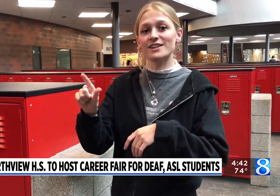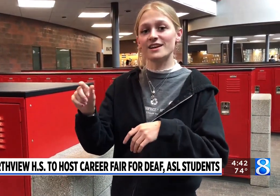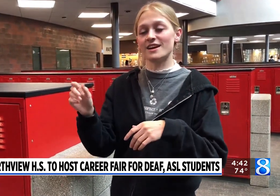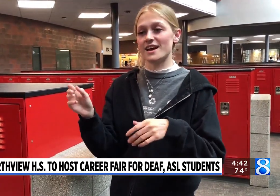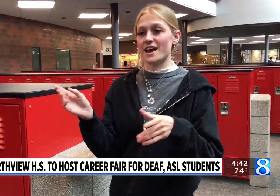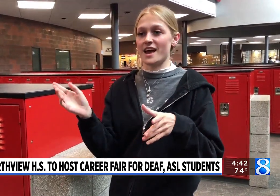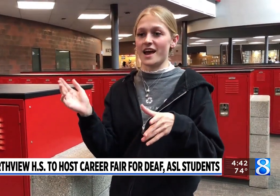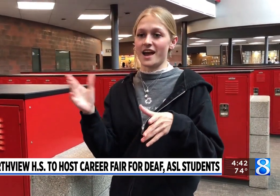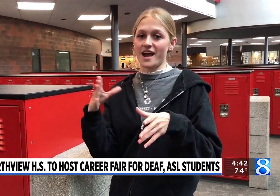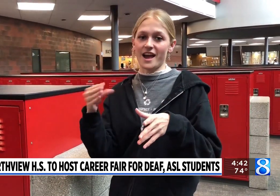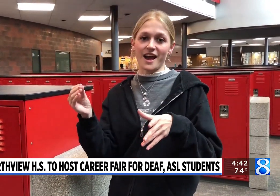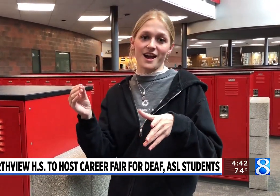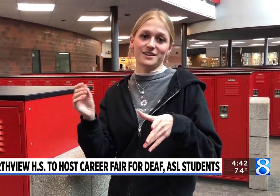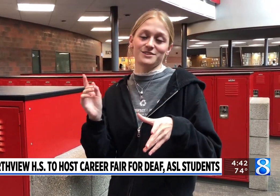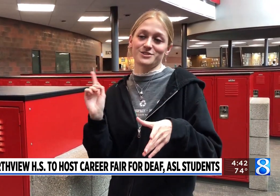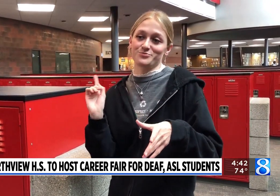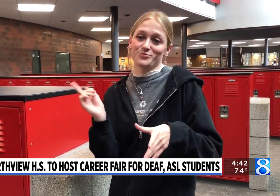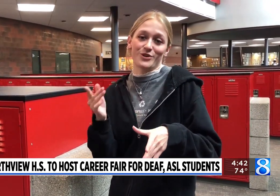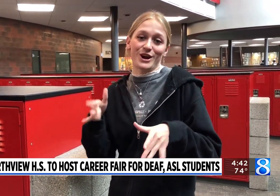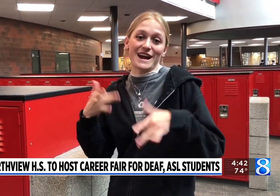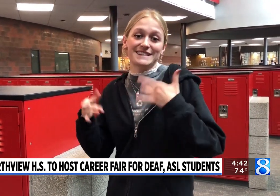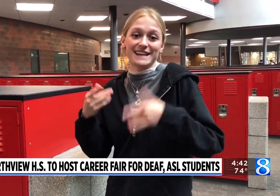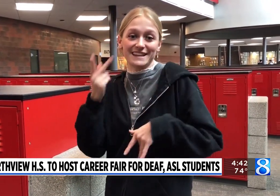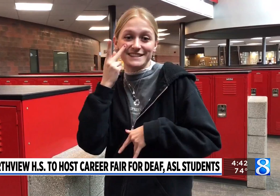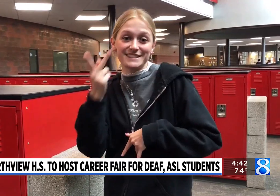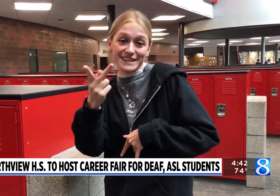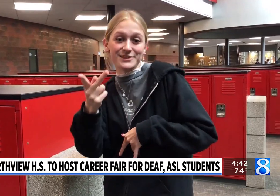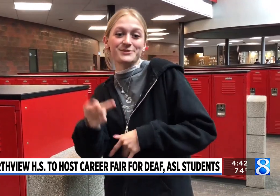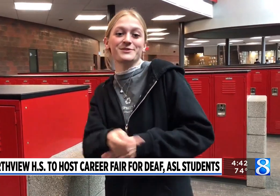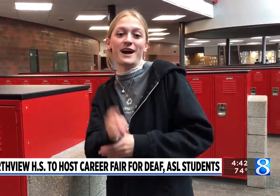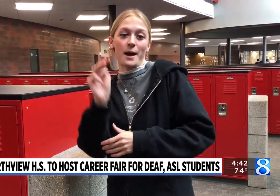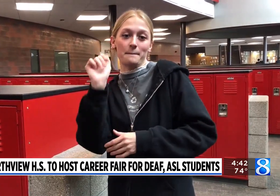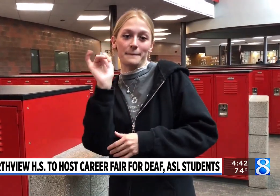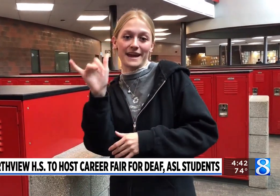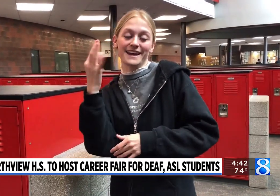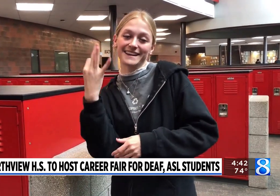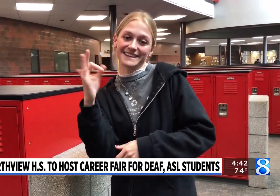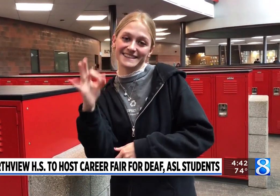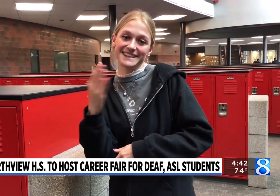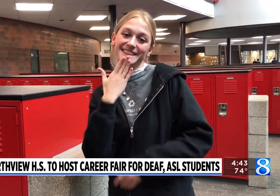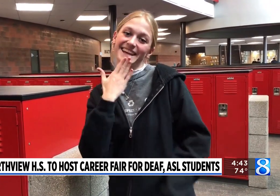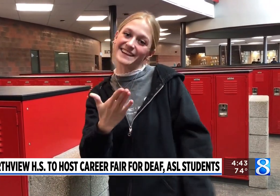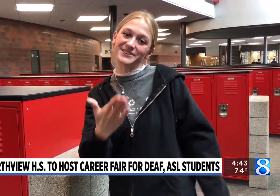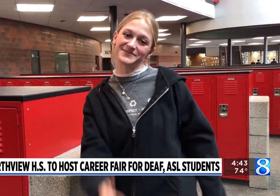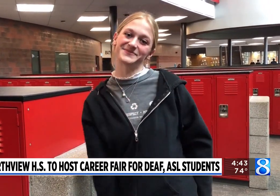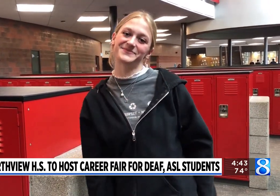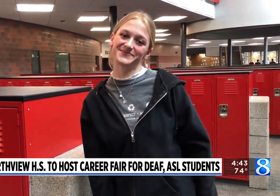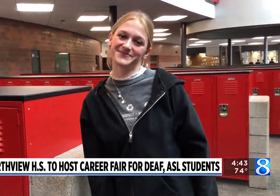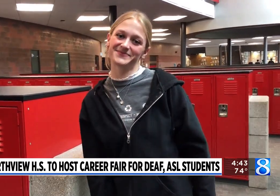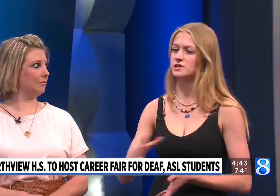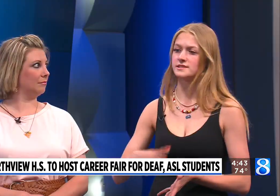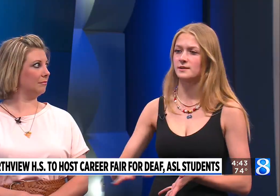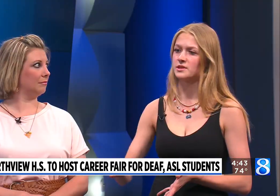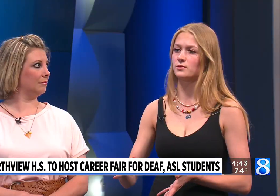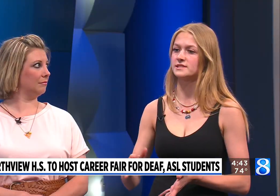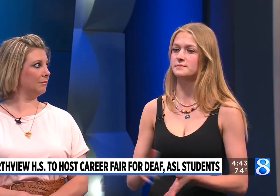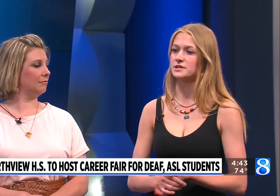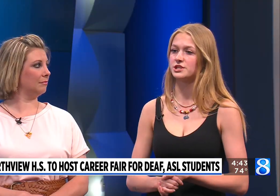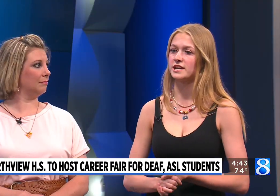as Forest Hills, Grand Rapids Christian, Holland, I believe. And those are just some of the ones in Michigan